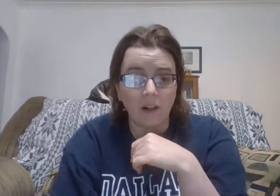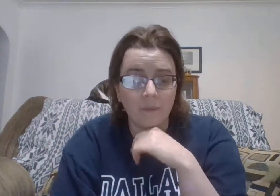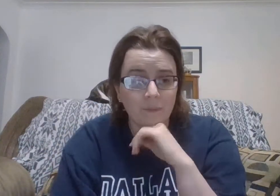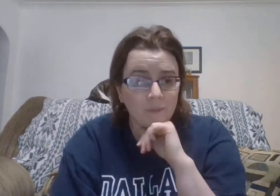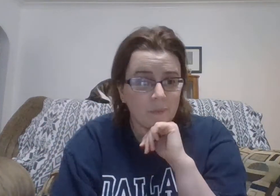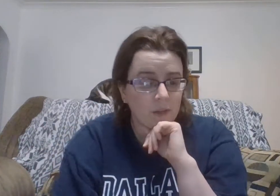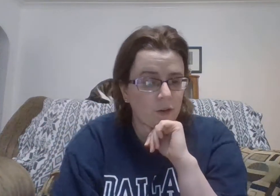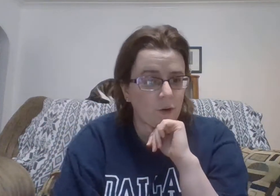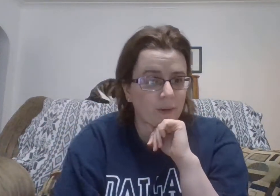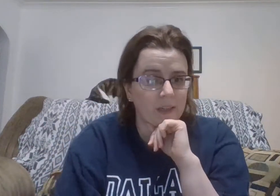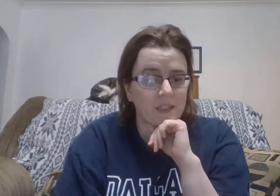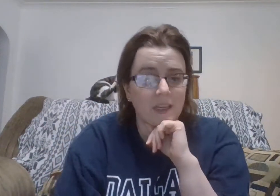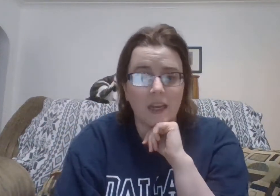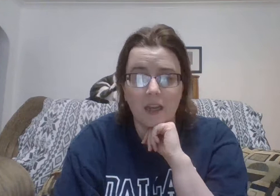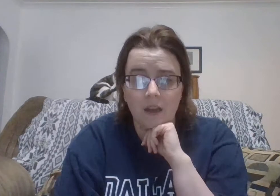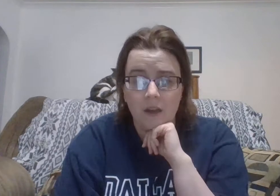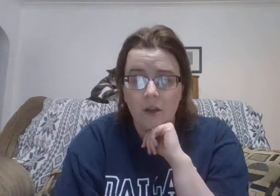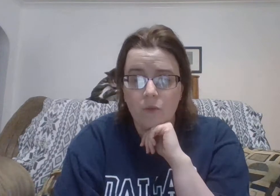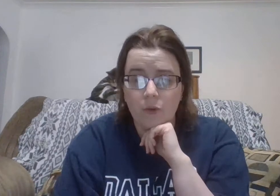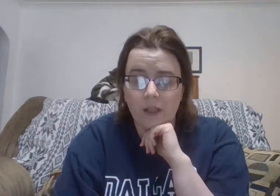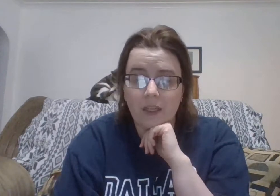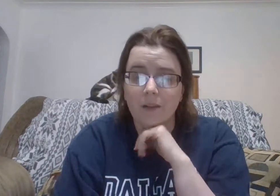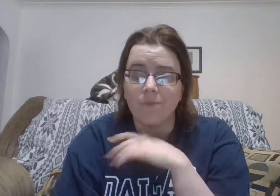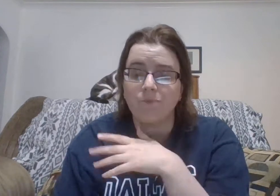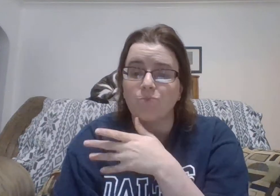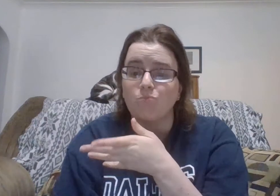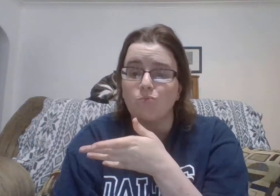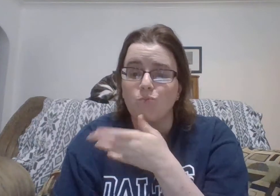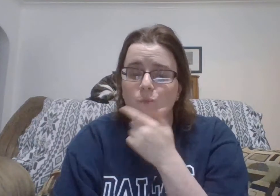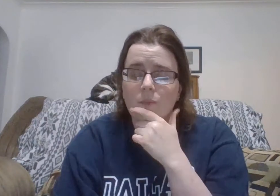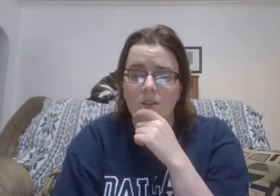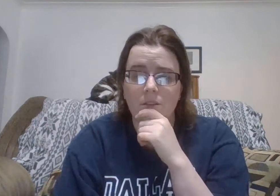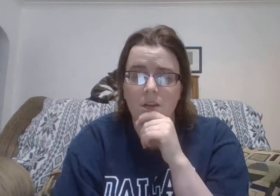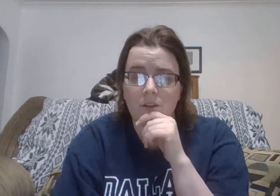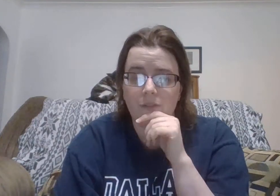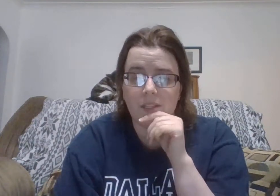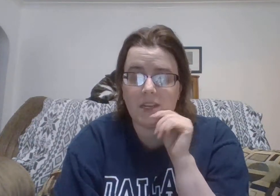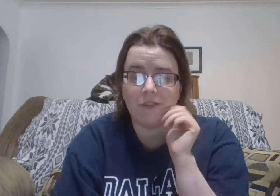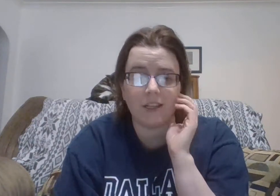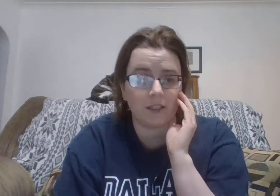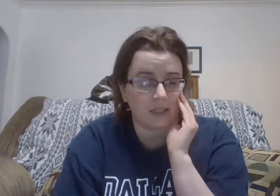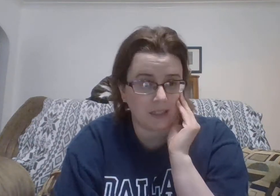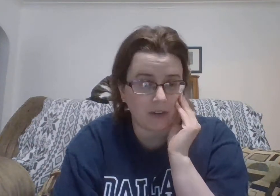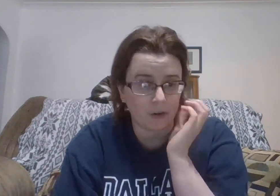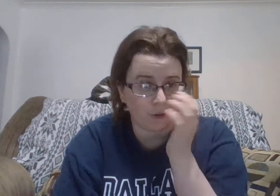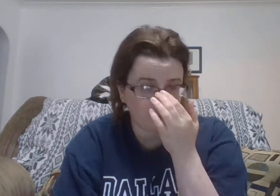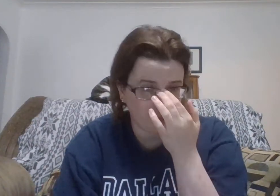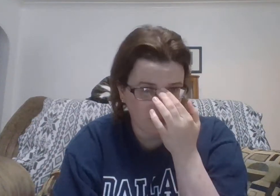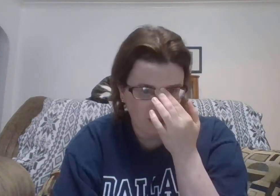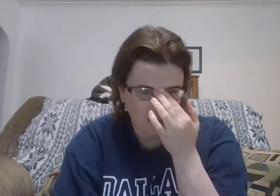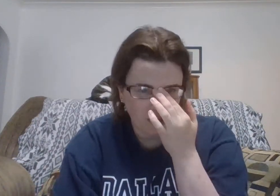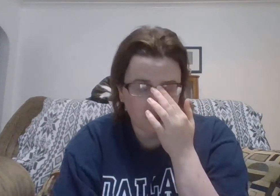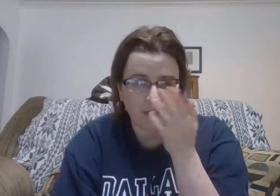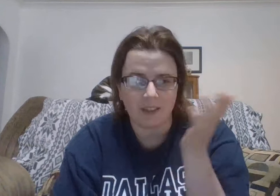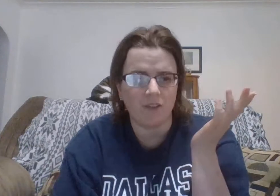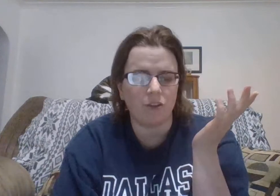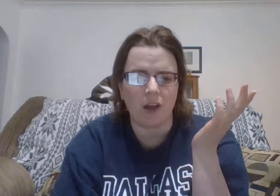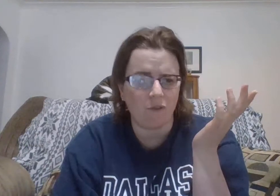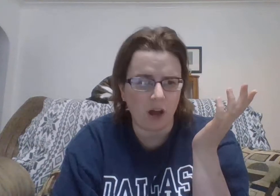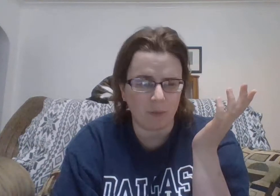to go up against a really tough defense like denver come on denver's got vaughn